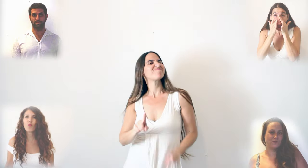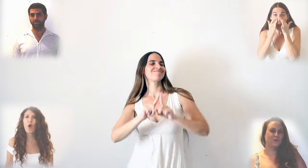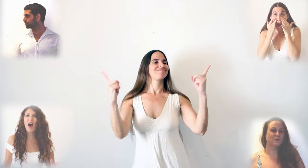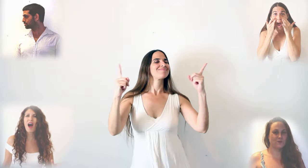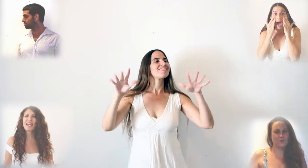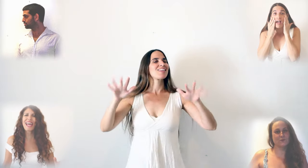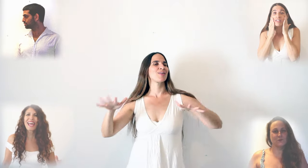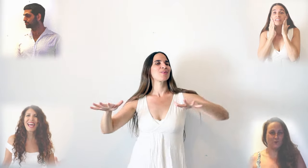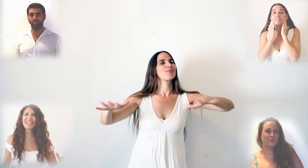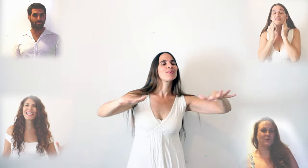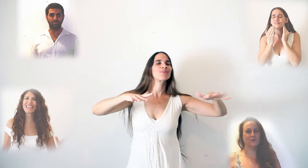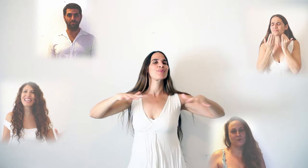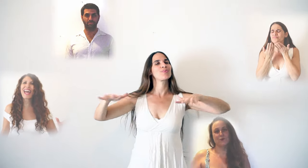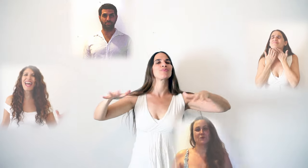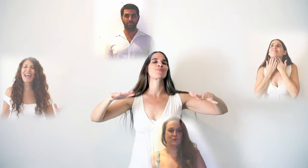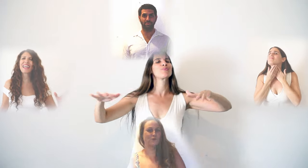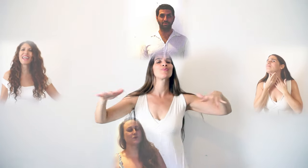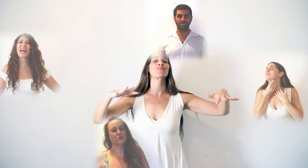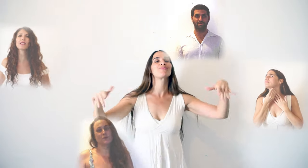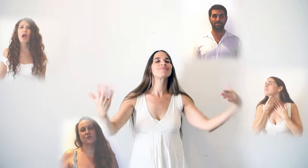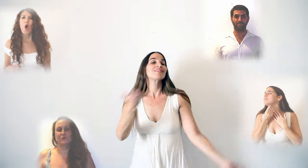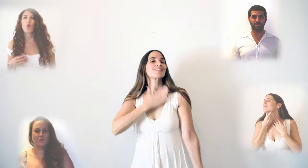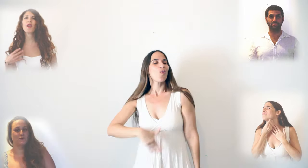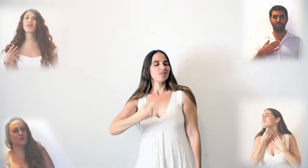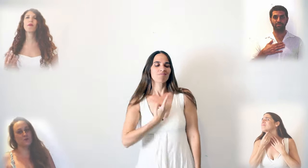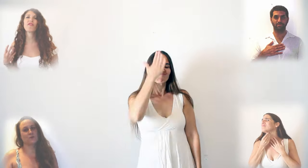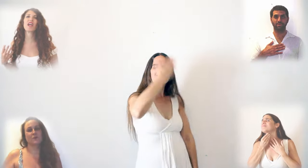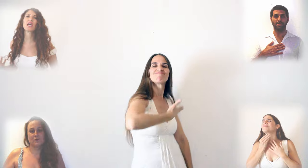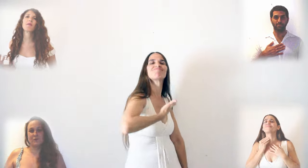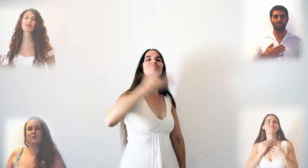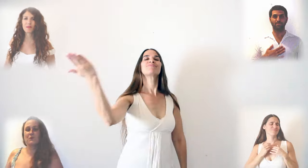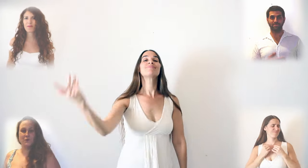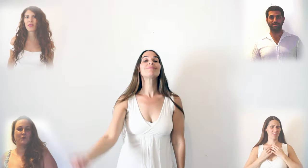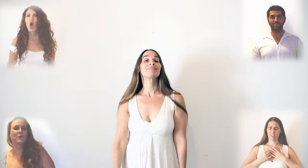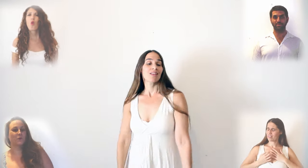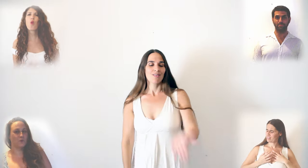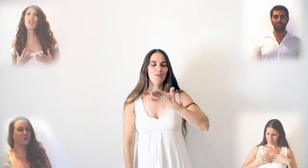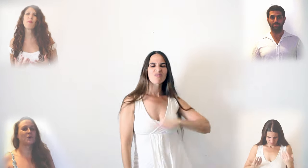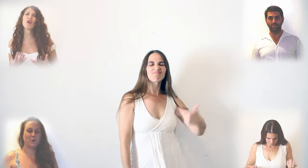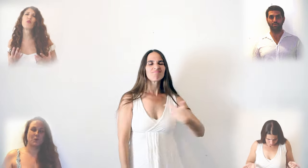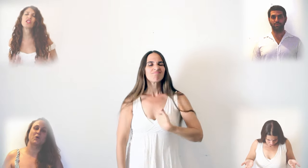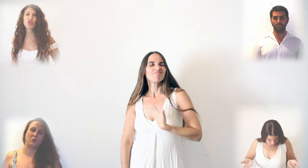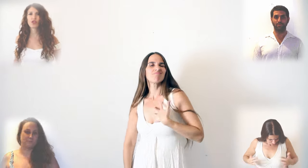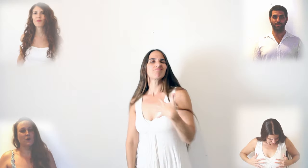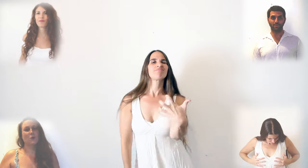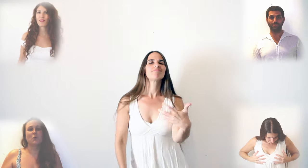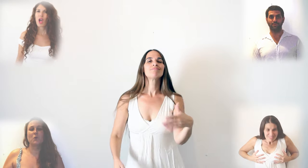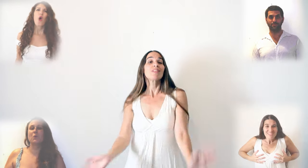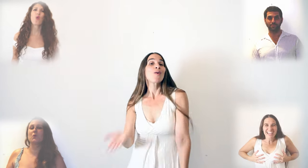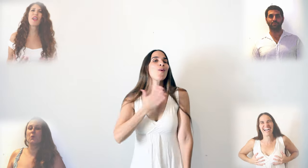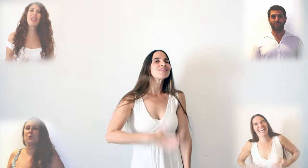someone else Wanna be famous Wanna be rich